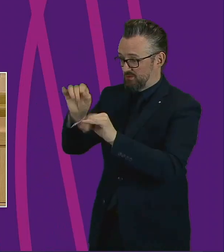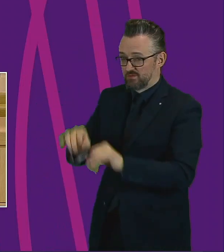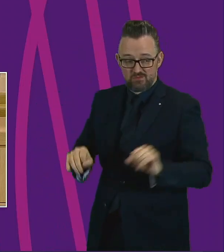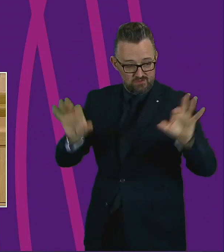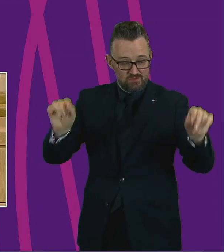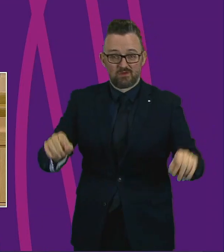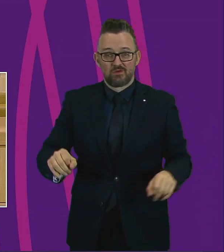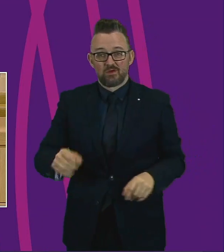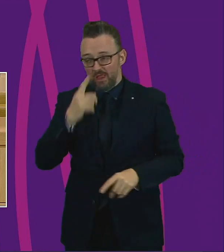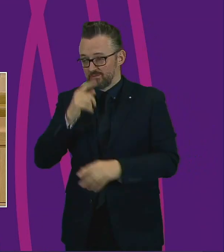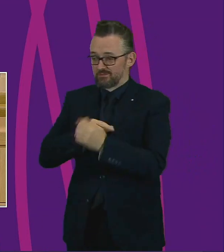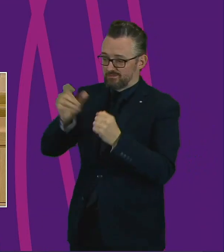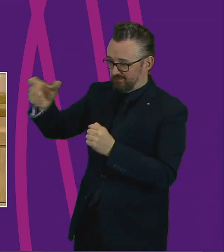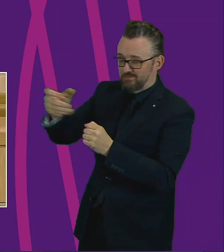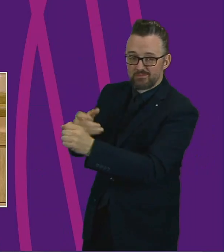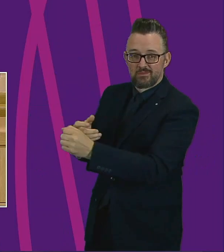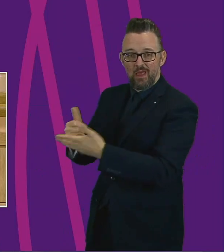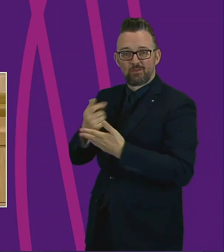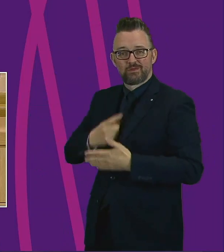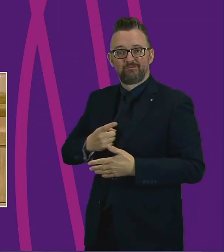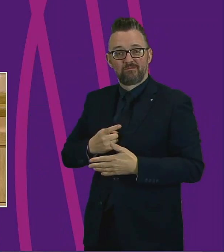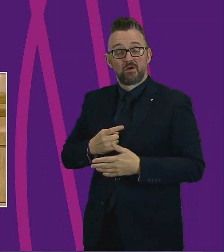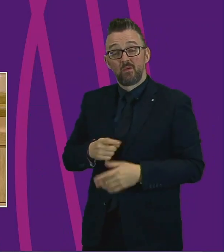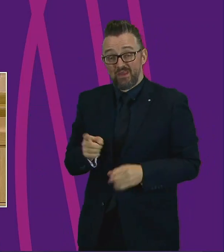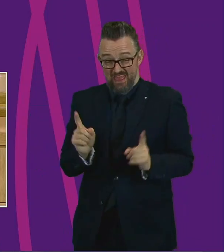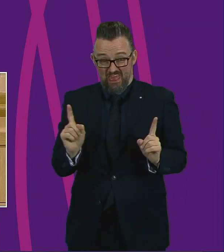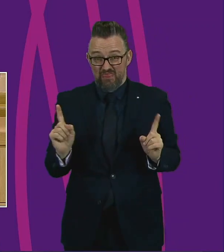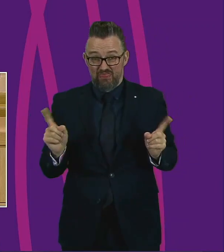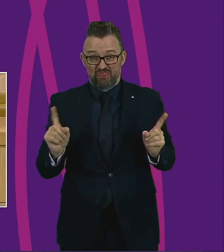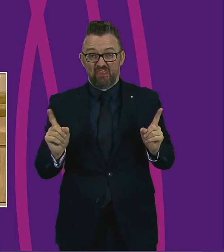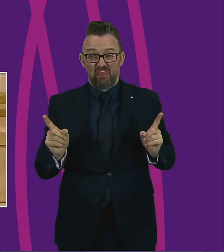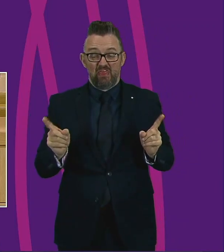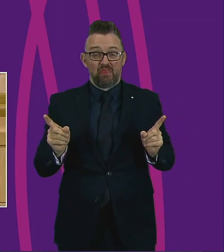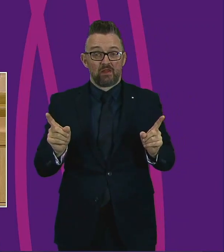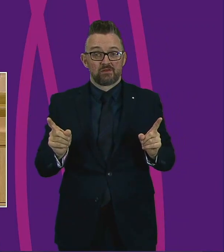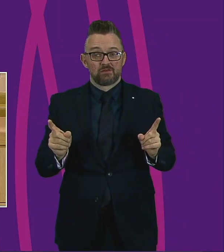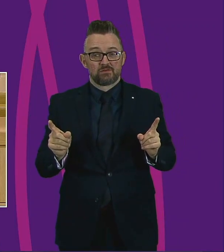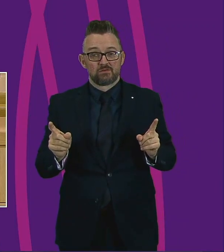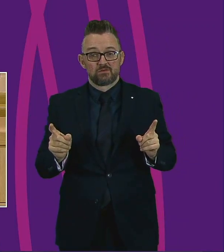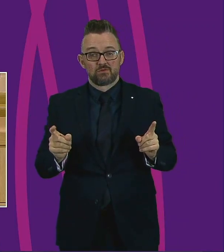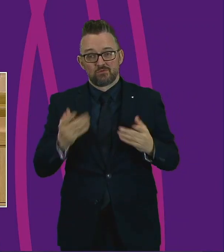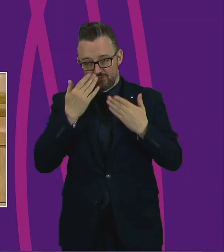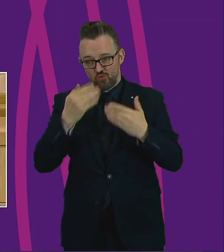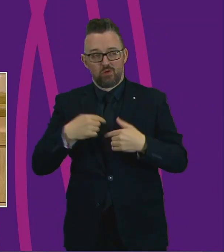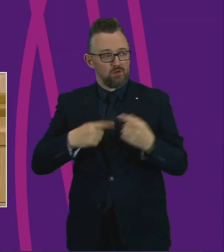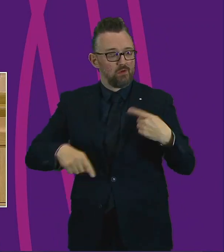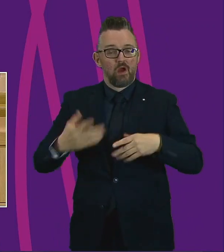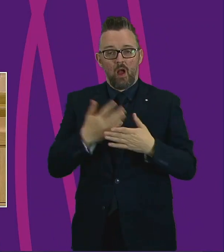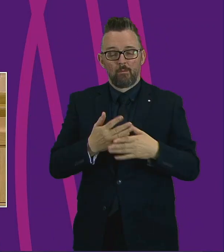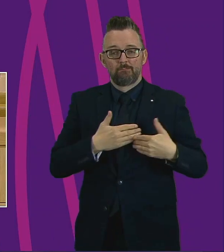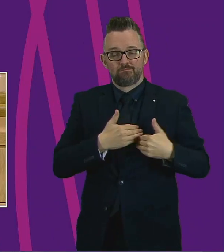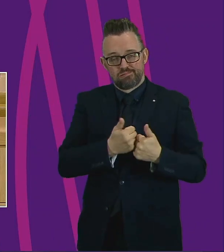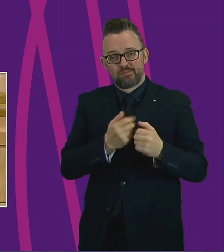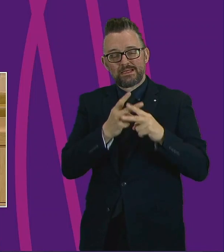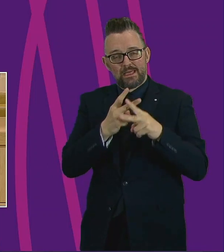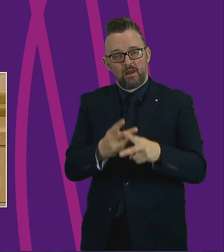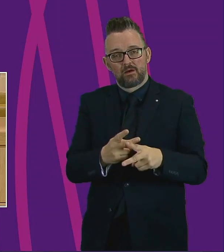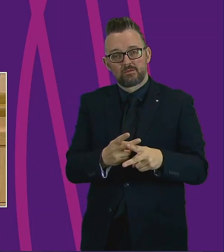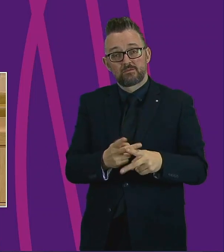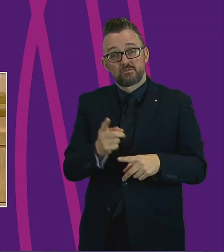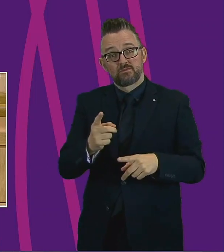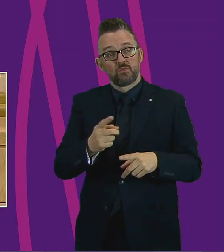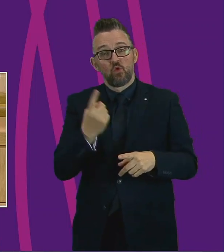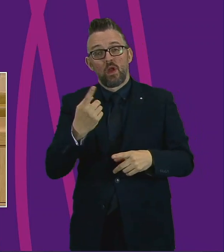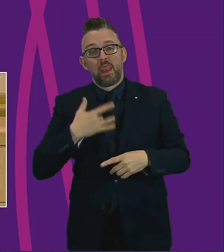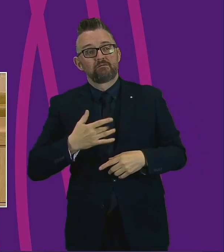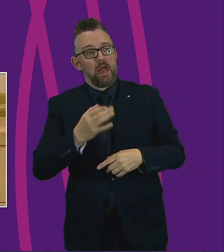It is these small acts of kindness in troubled times that prove we care. And we should never overlook that Highlanders and